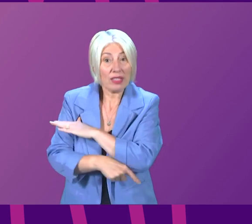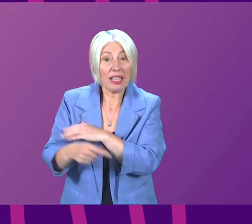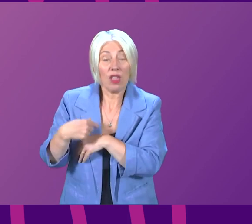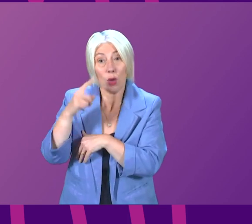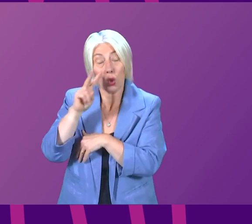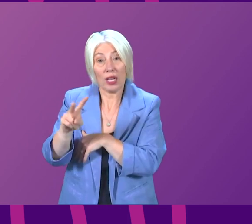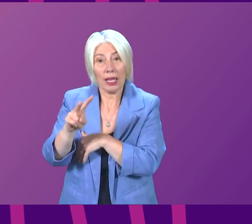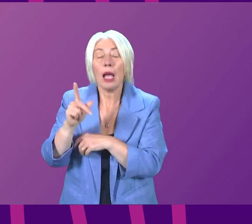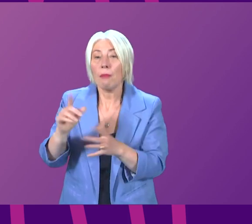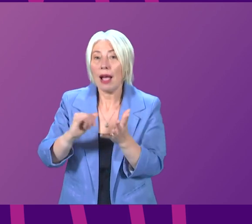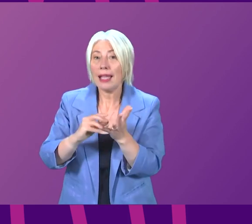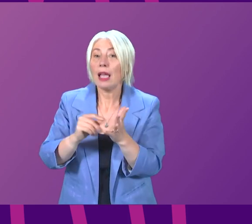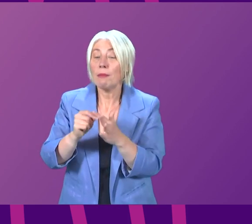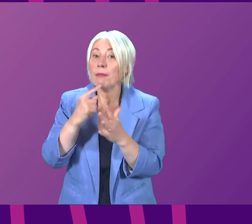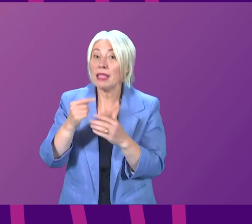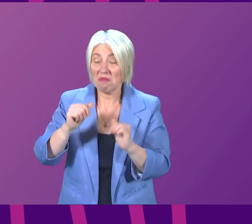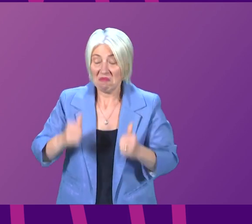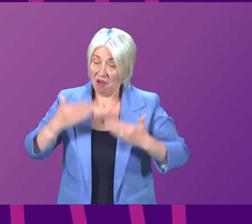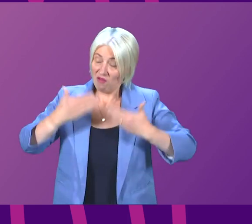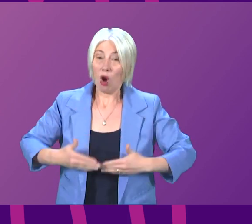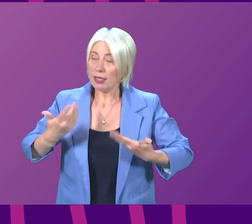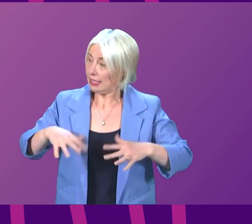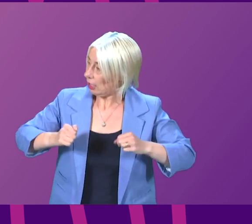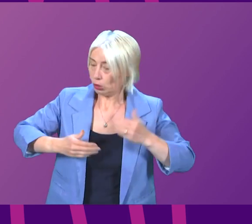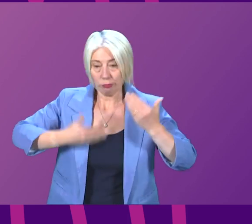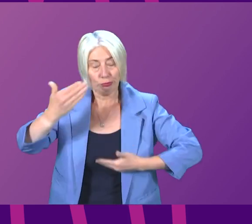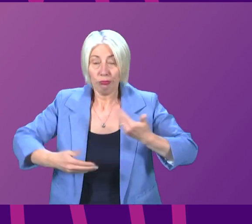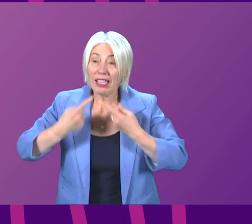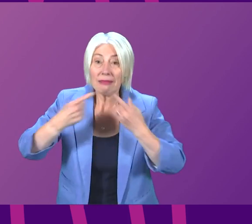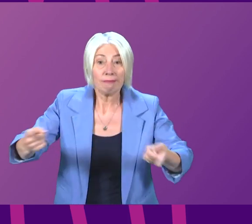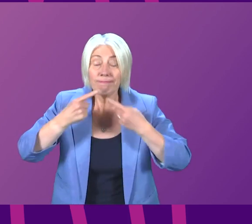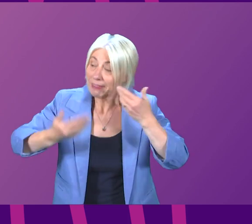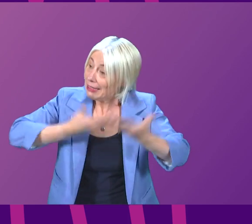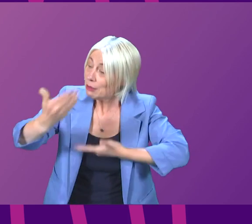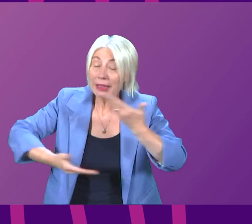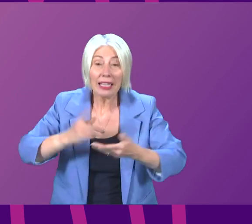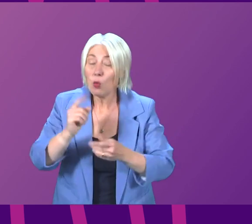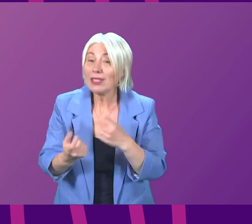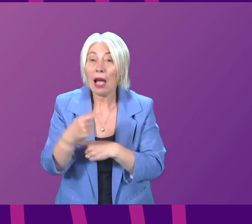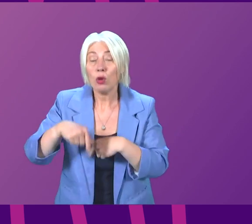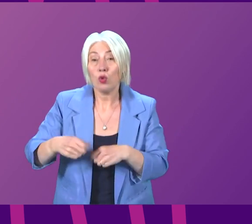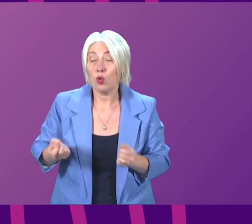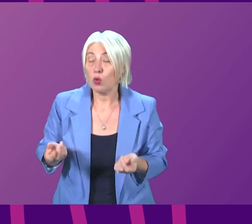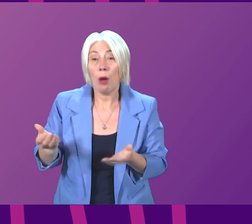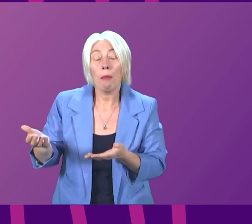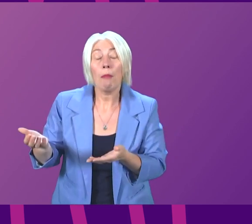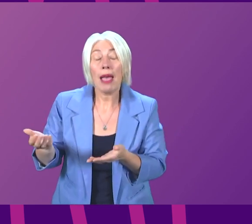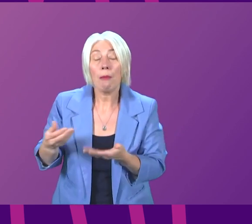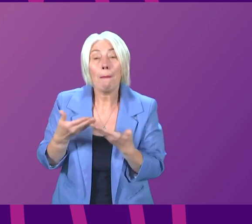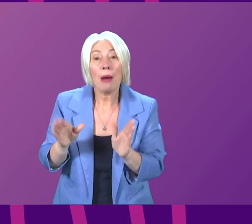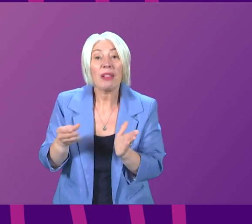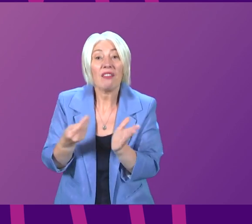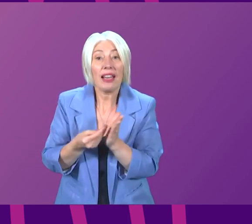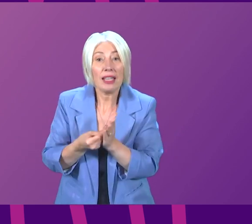due, the SNP are being up front and on the front foot in explaining what is happening to the public finances. These are comments from Kezia Dugdale,